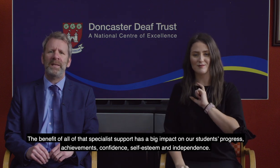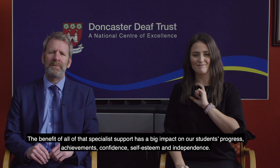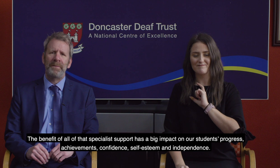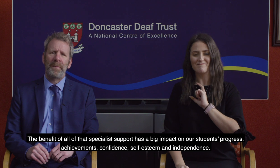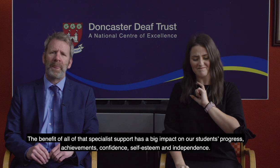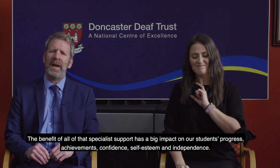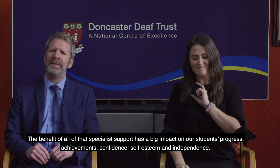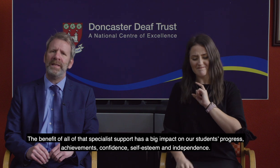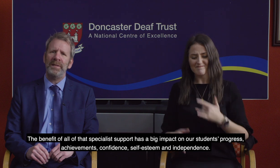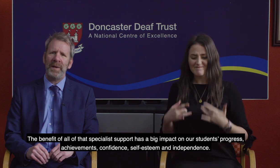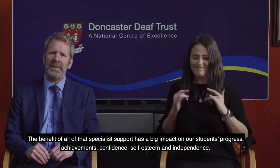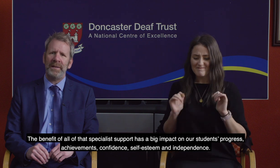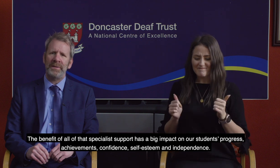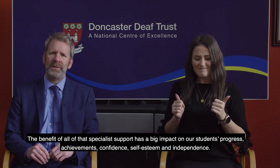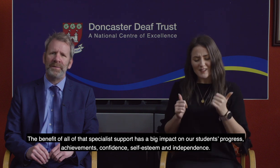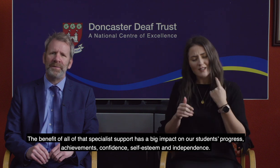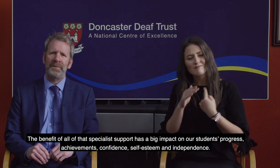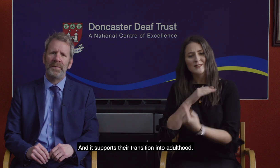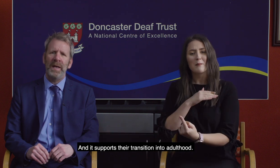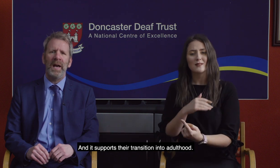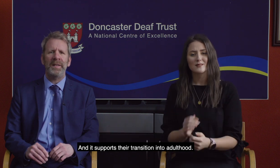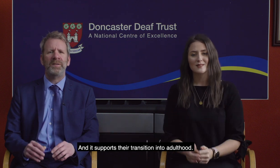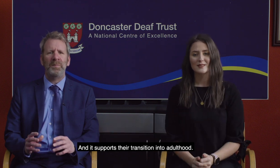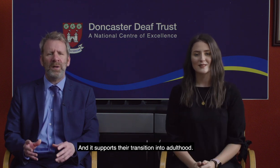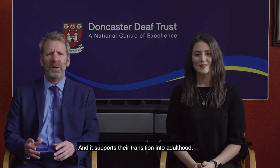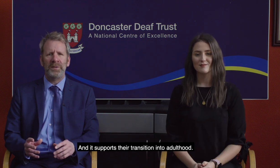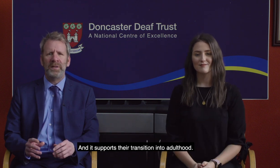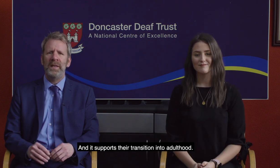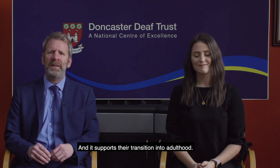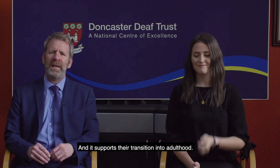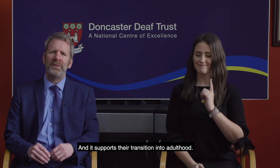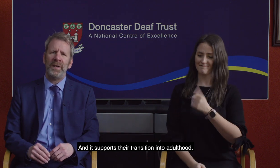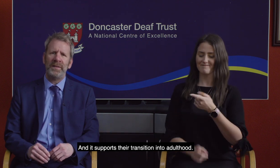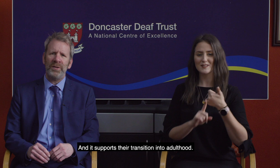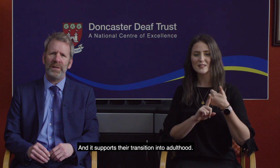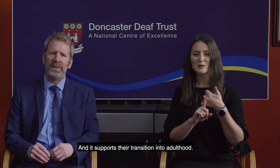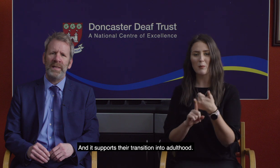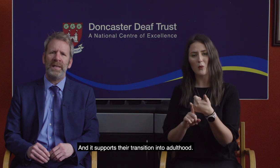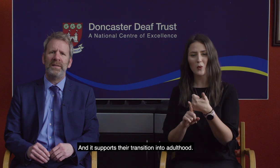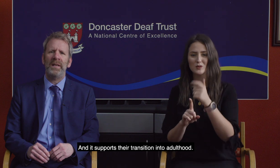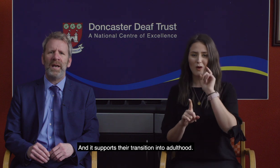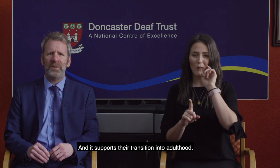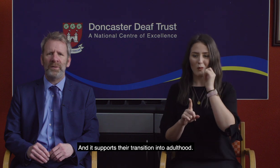and independence and it supports their transition into adulthood.